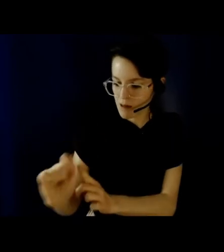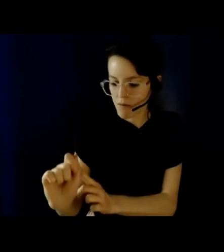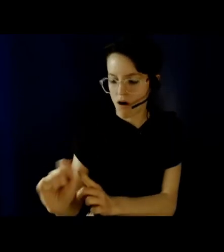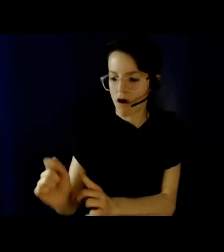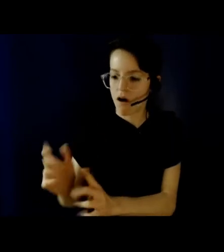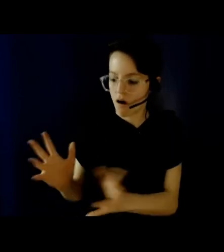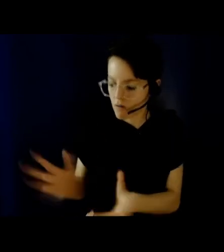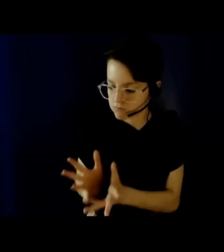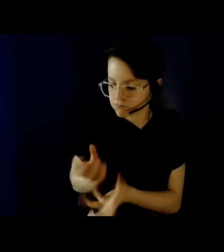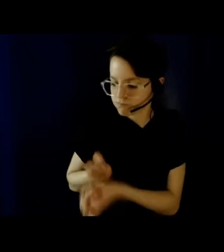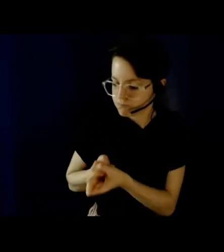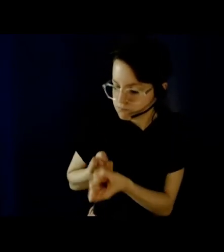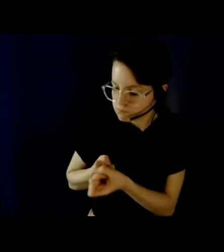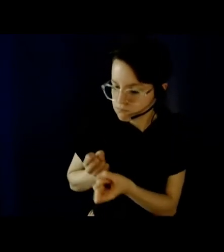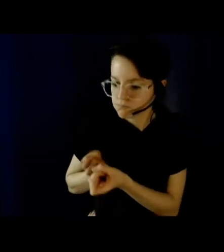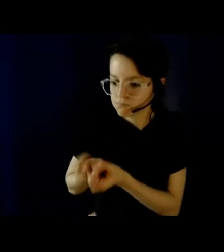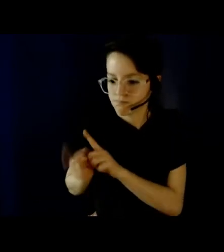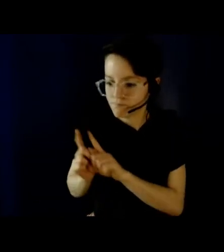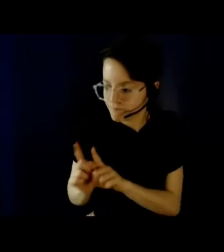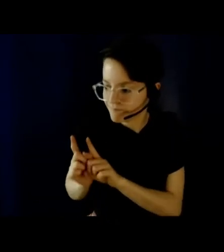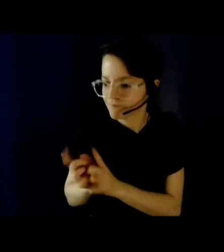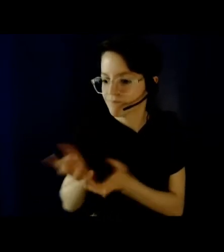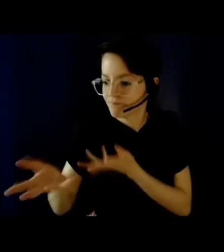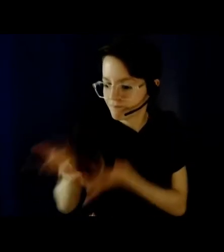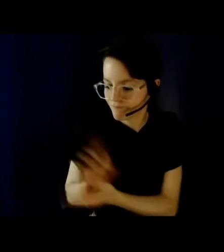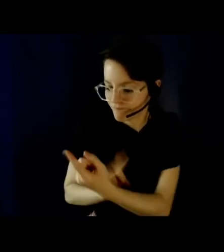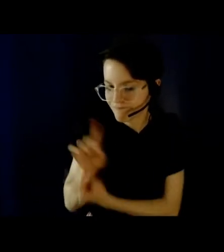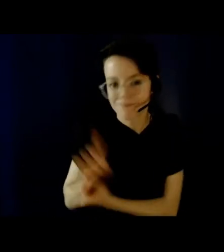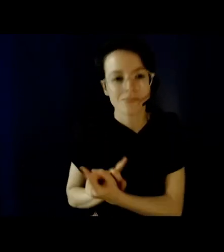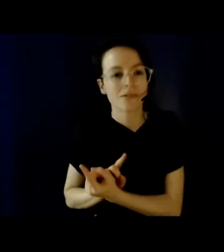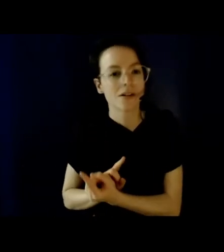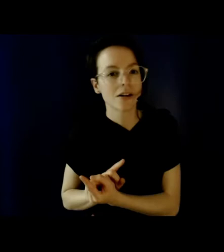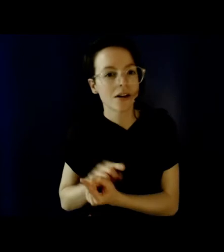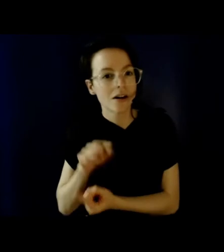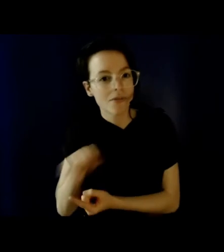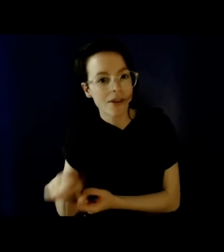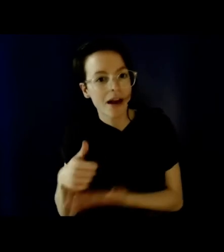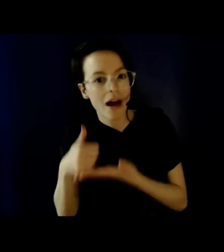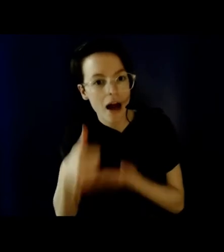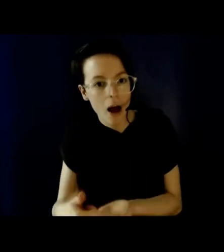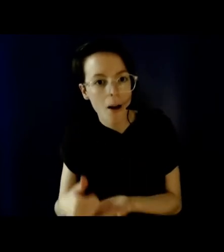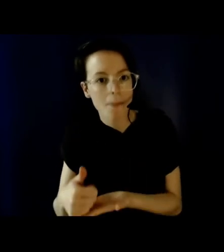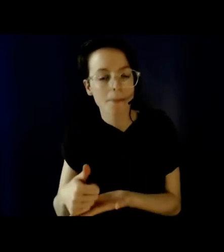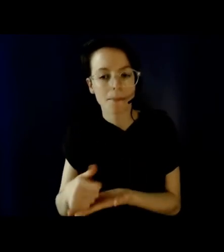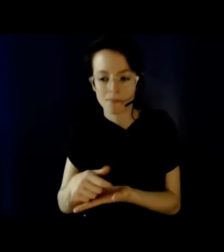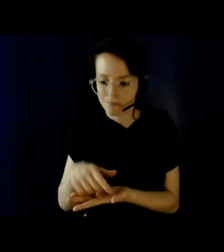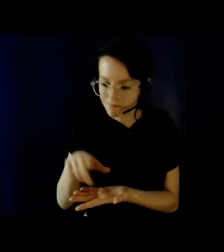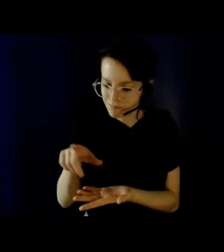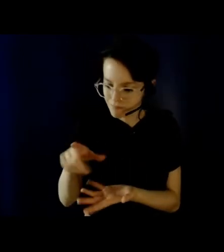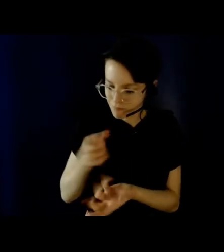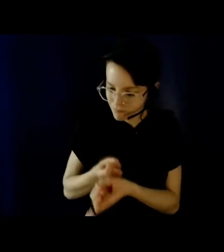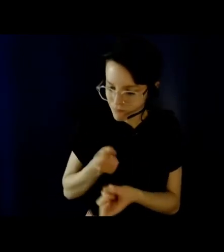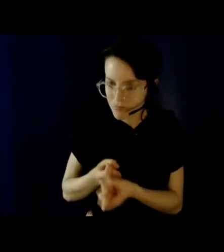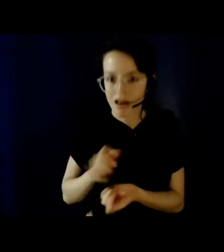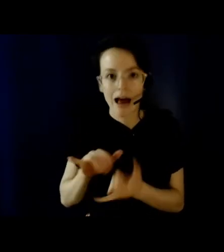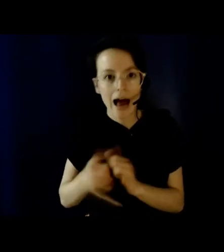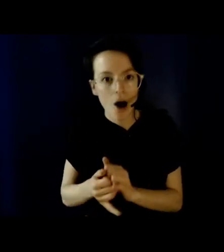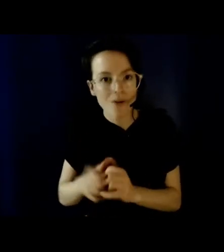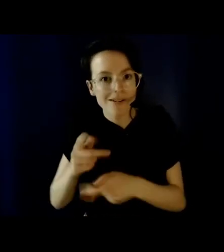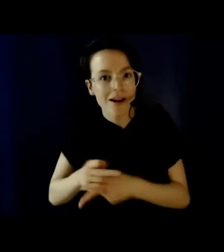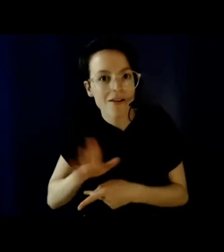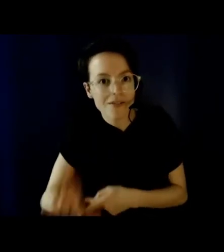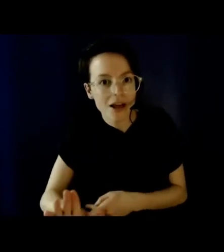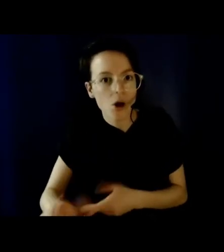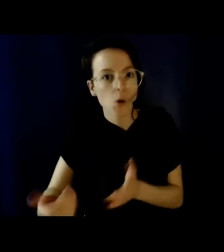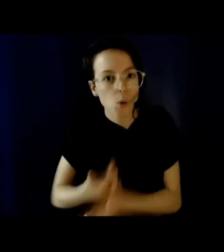So we've been helping folks with long COVID understand how to care for a disabled body mind, how to navigate the medical system, how to navigate institutions that are